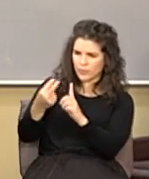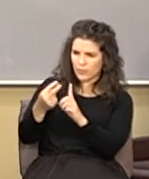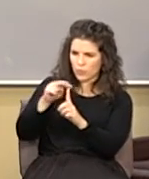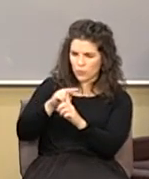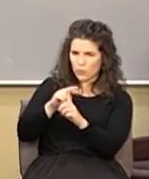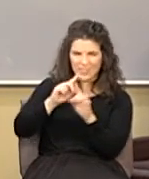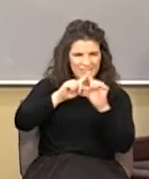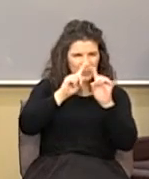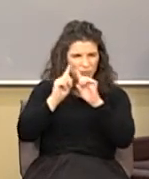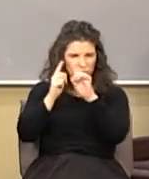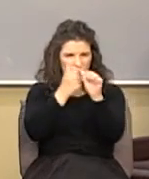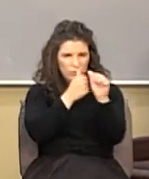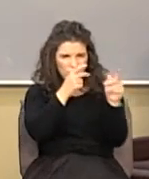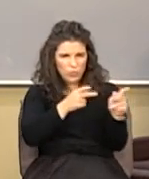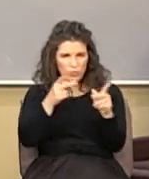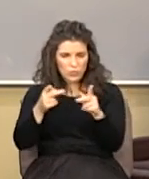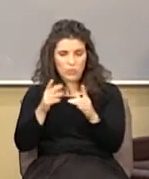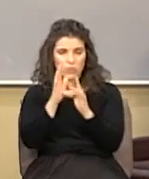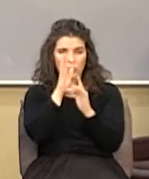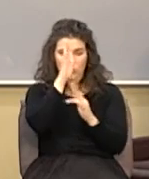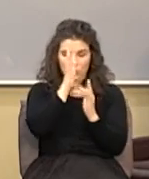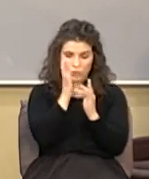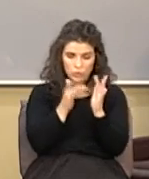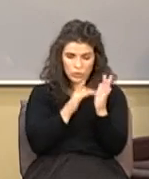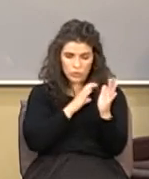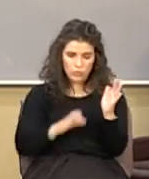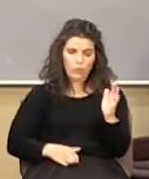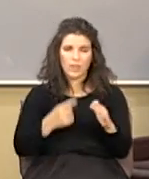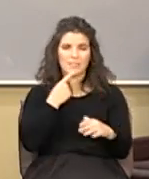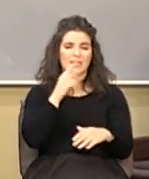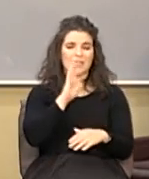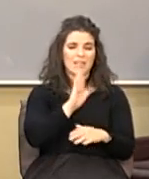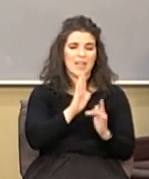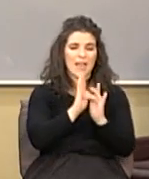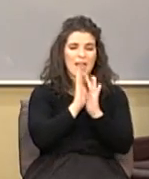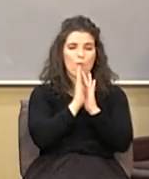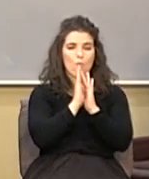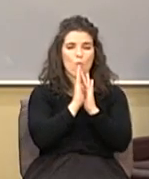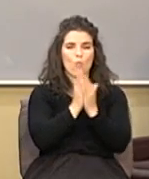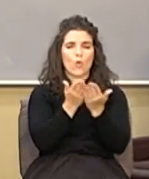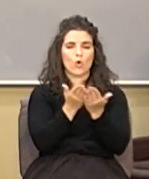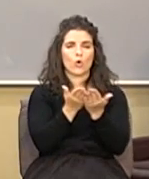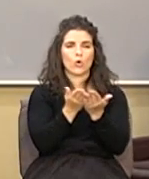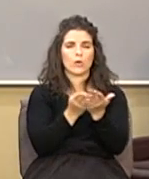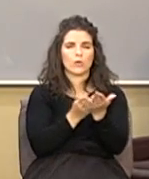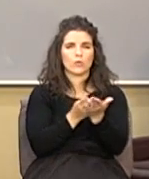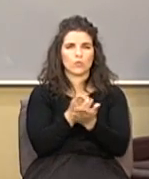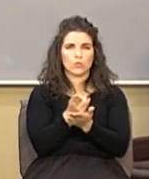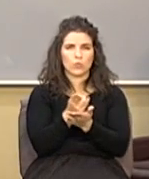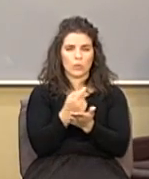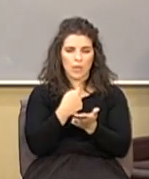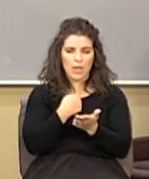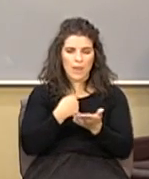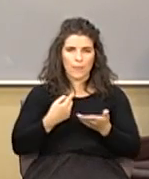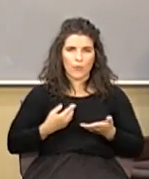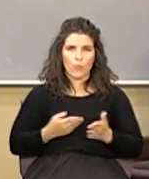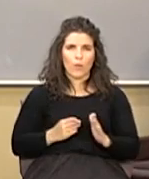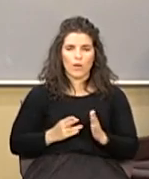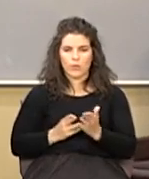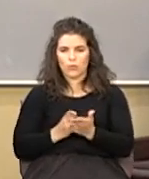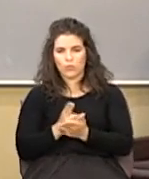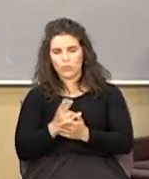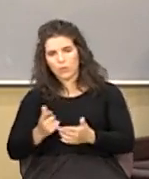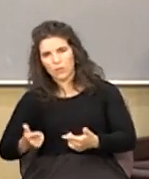Jesus said thy word is truth he said I am the way the truth in the Bible truth